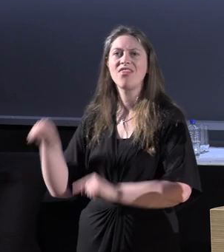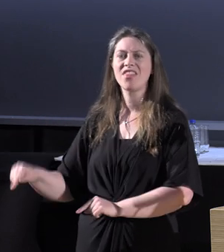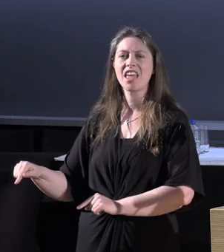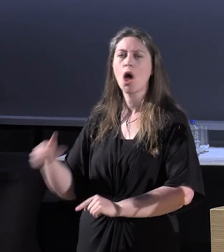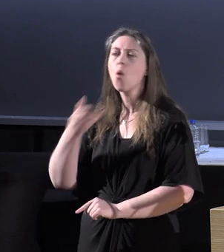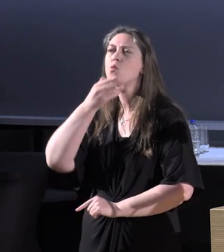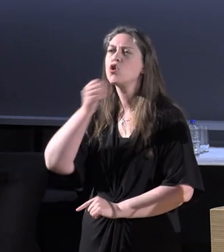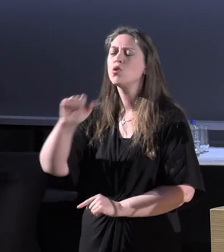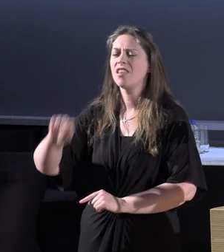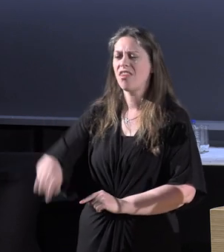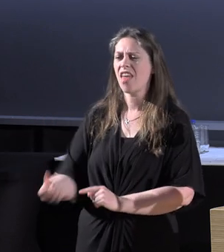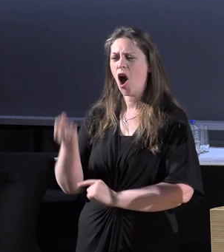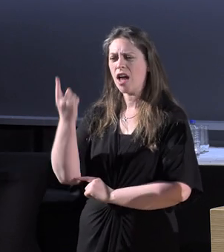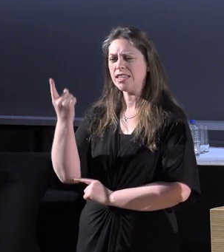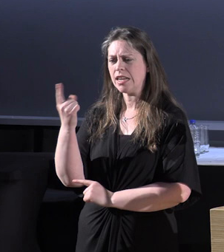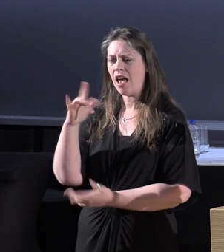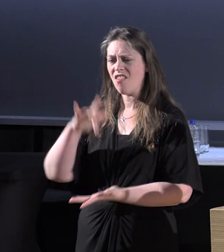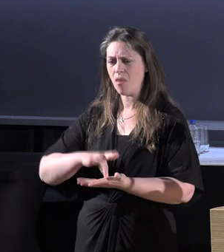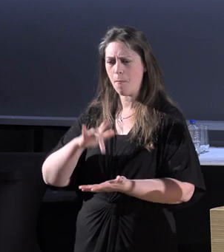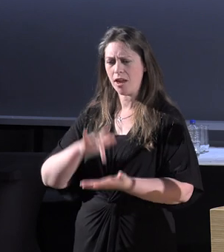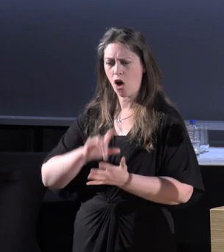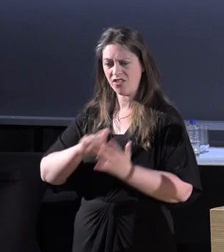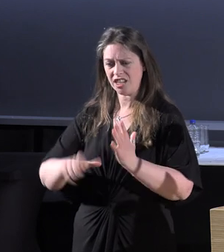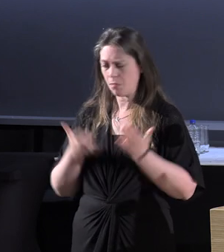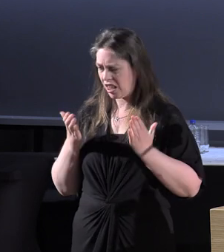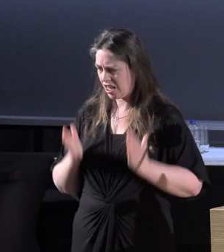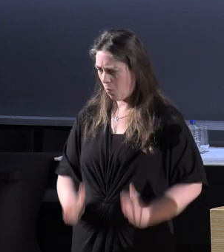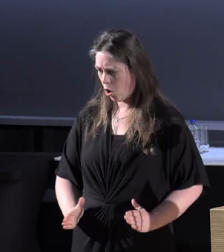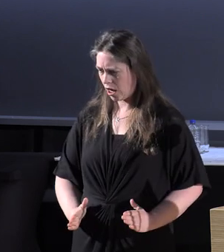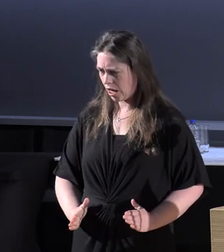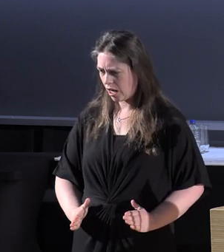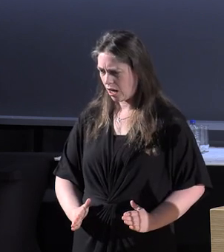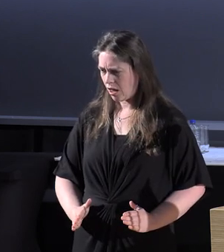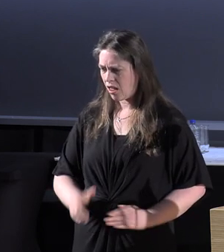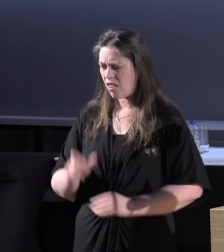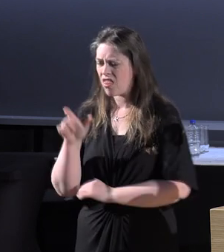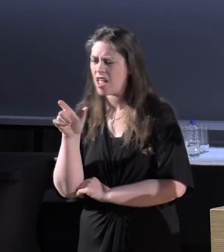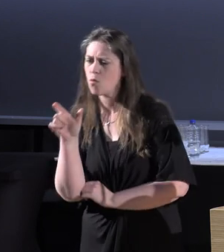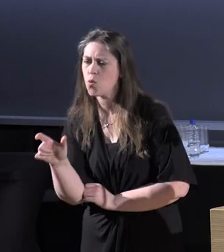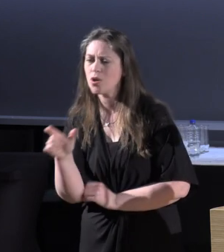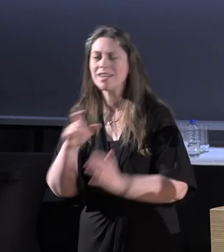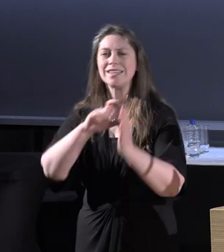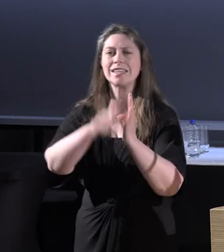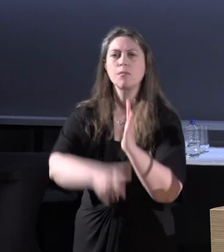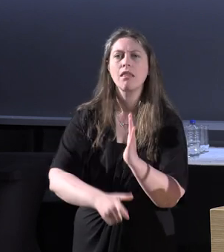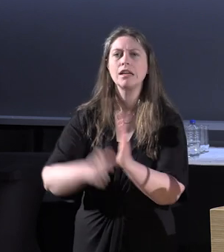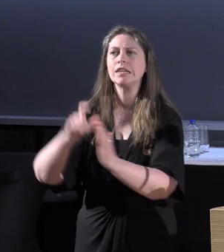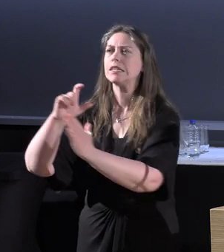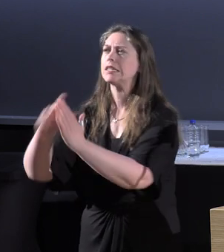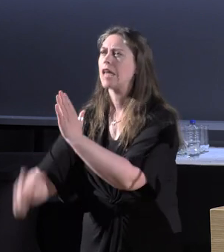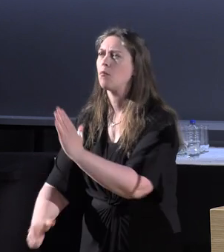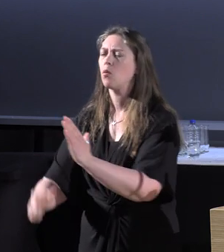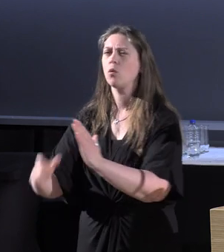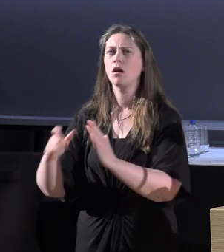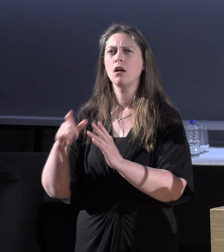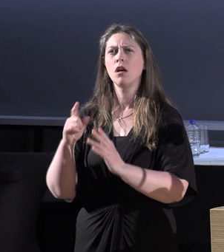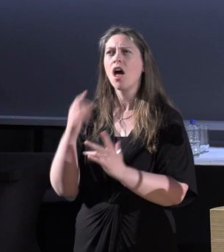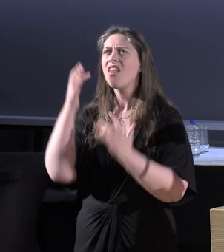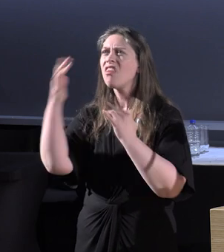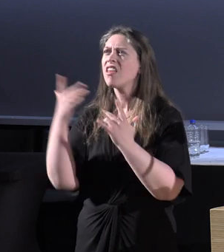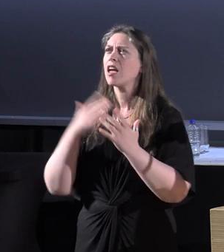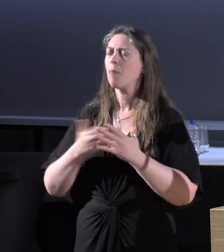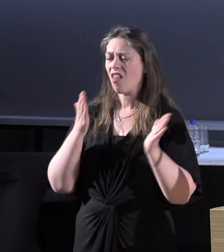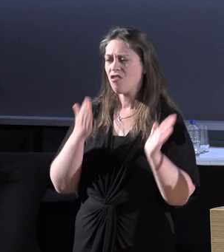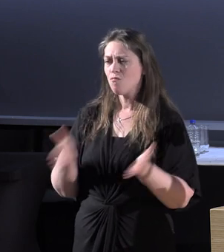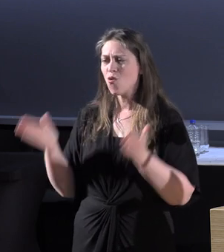in the middle of the disability body, the term disability and disabled, is to think about the movement